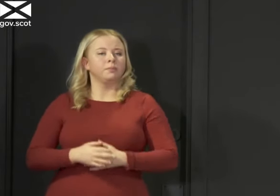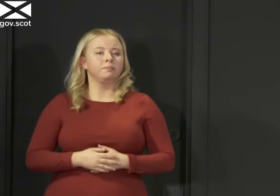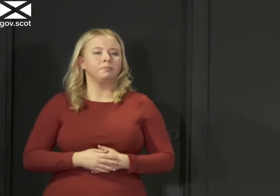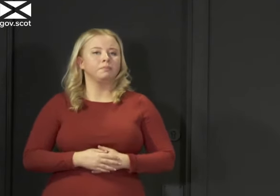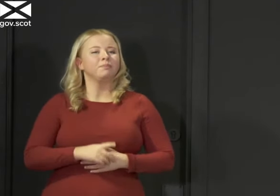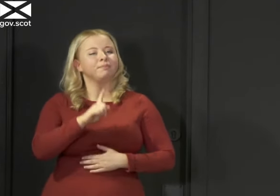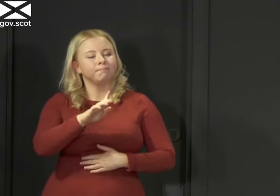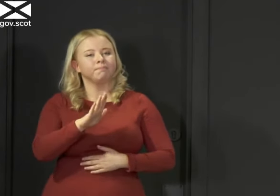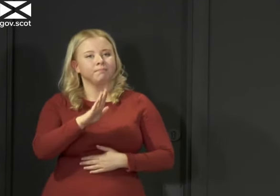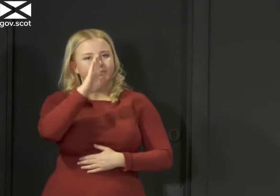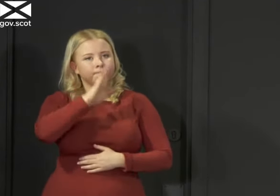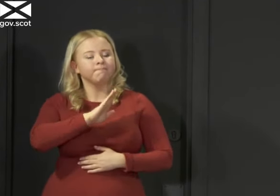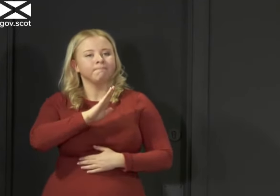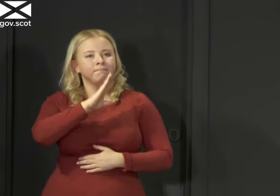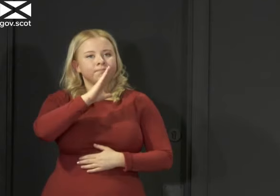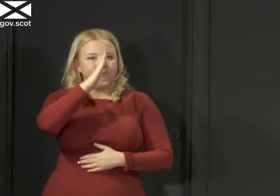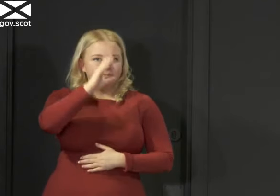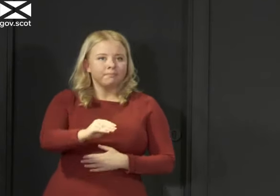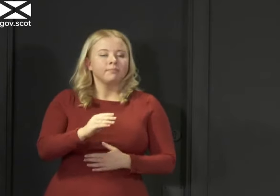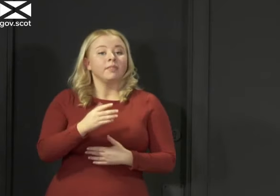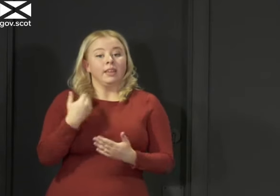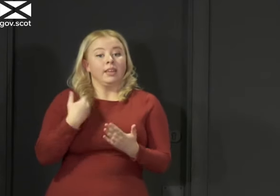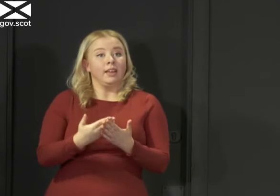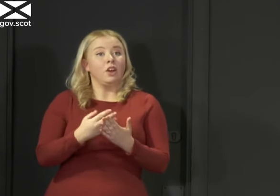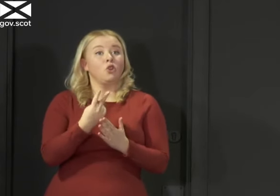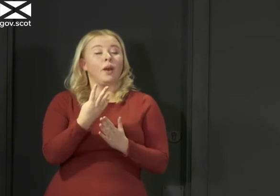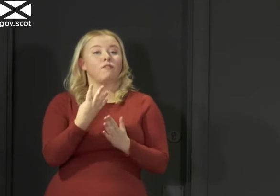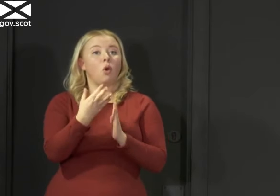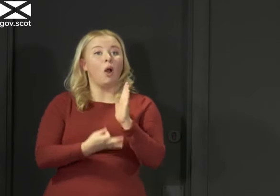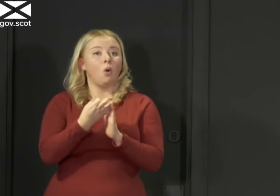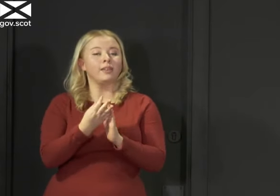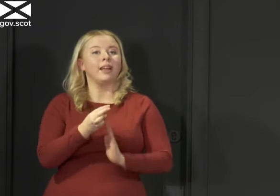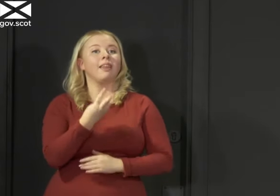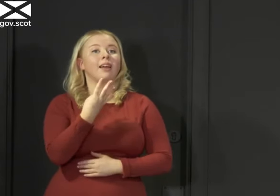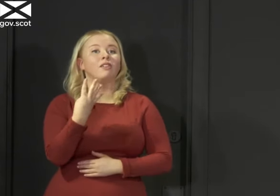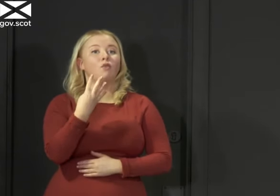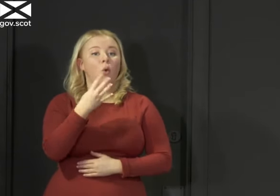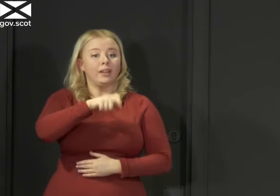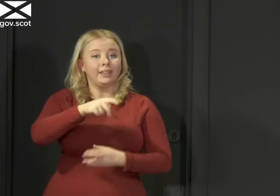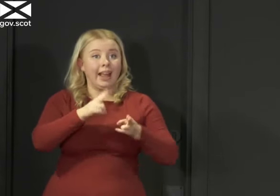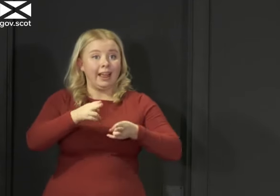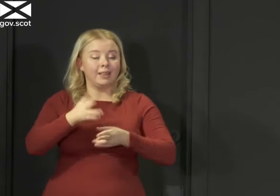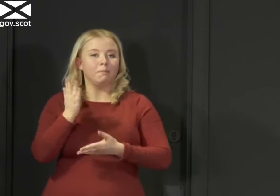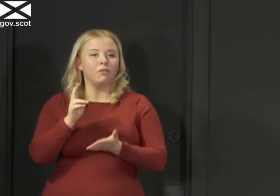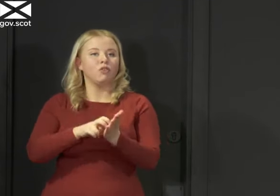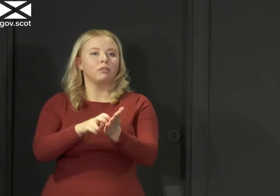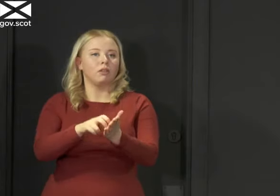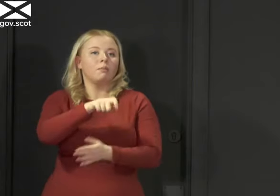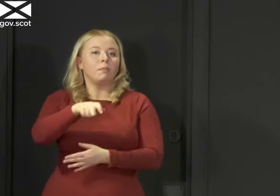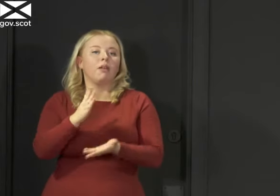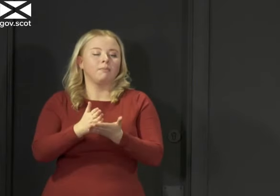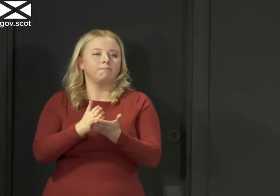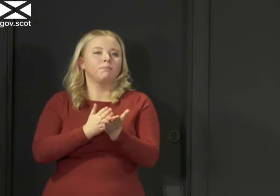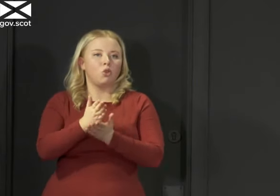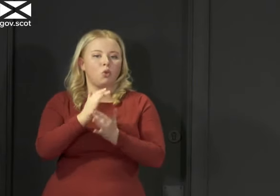Unfortunately, though, I also have to report that in the past 24 hours, 34 deaths have been registered of patients who had been confirmed